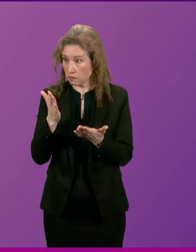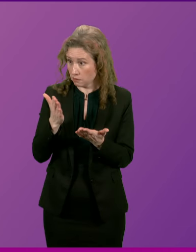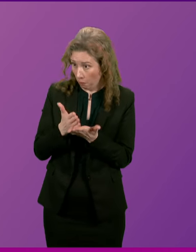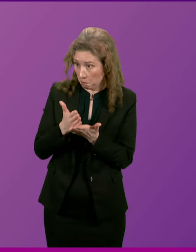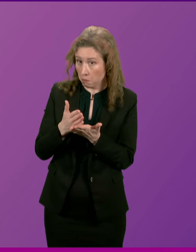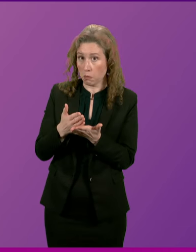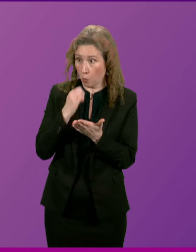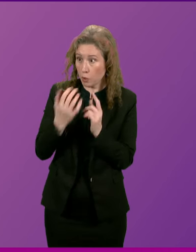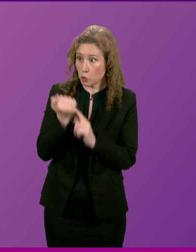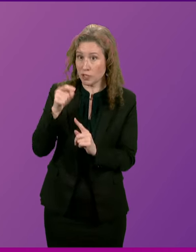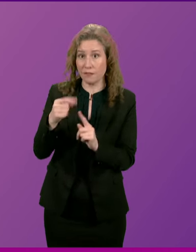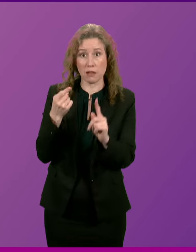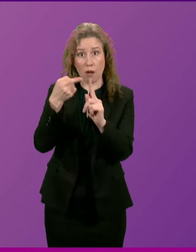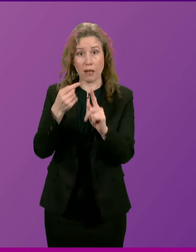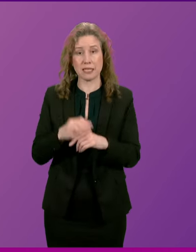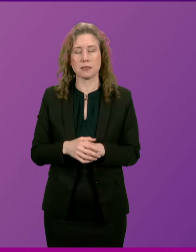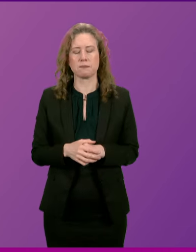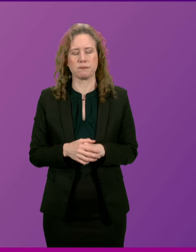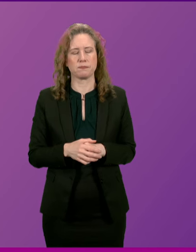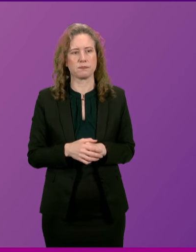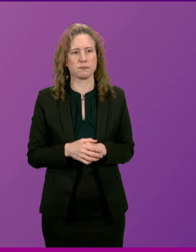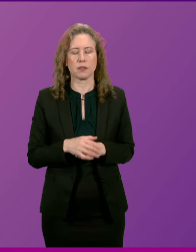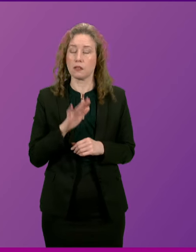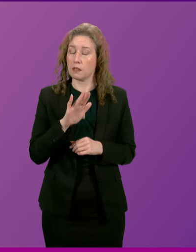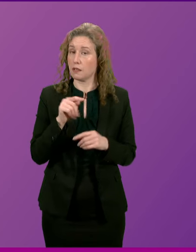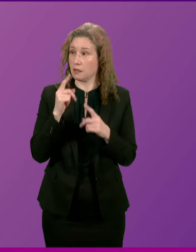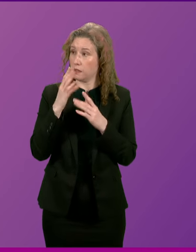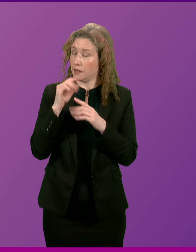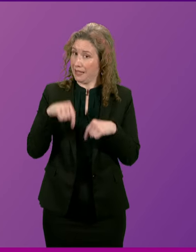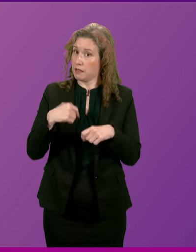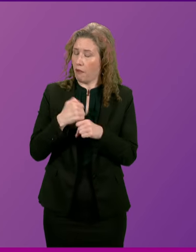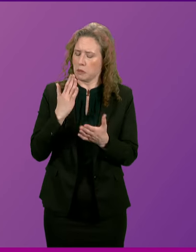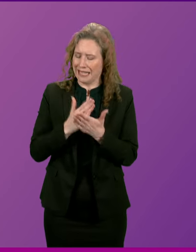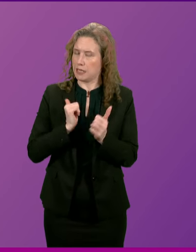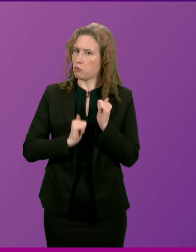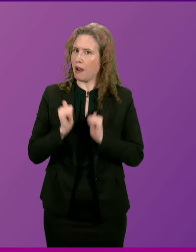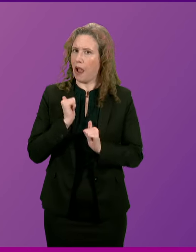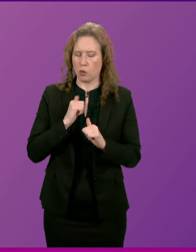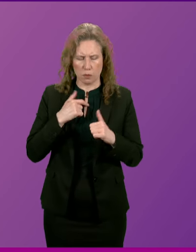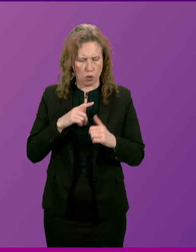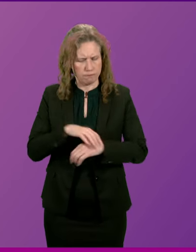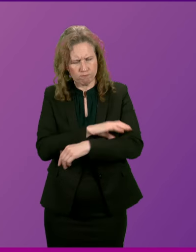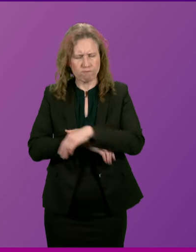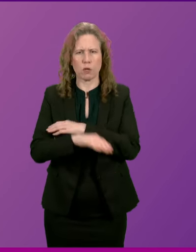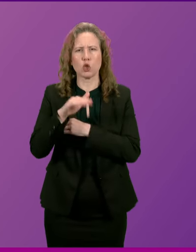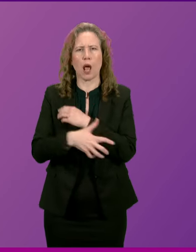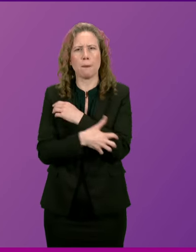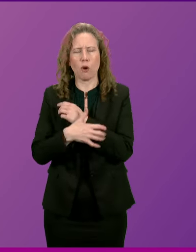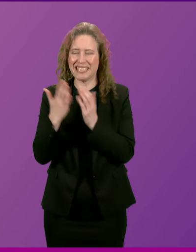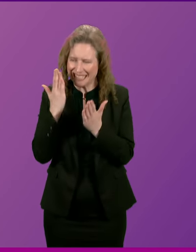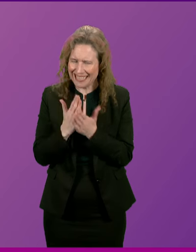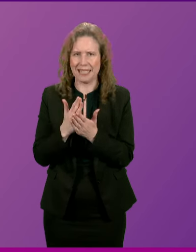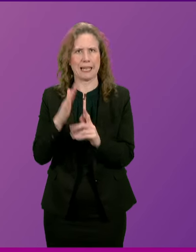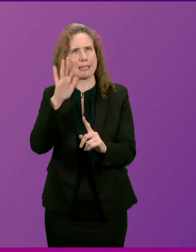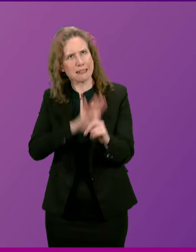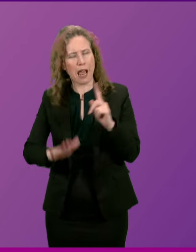going to meet those targets? Deputy First Minister. This Government is very proud of the fact that tackling child poverty is one of its national